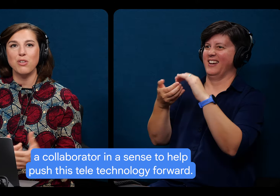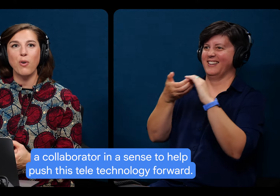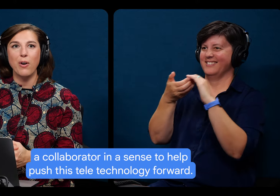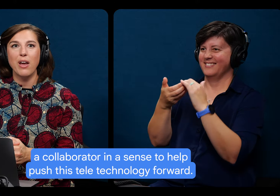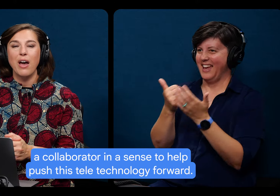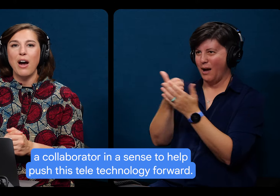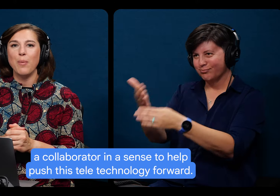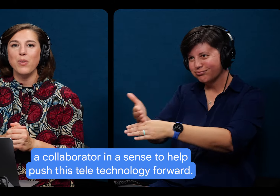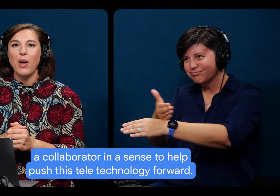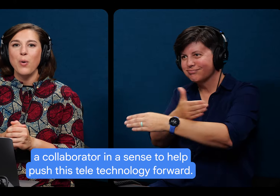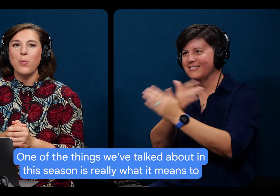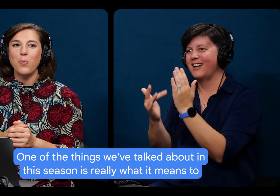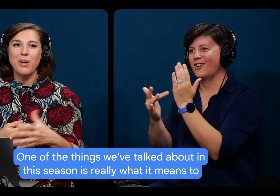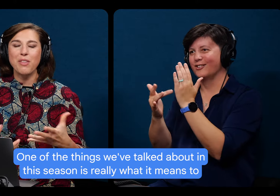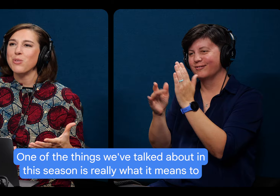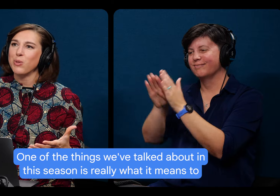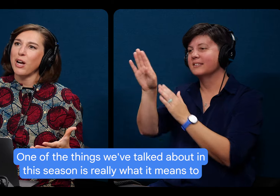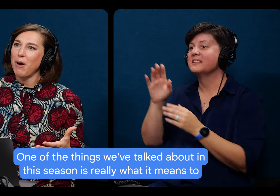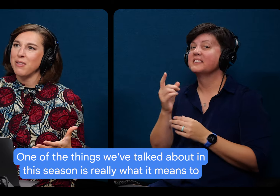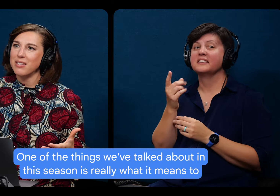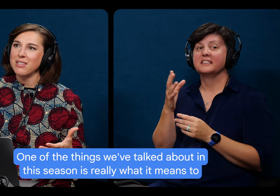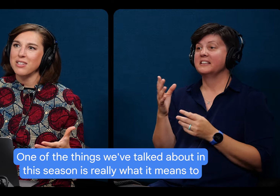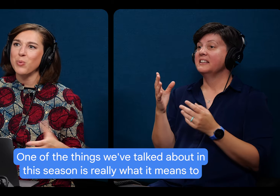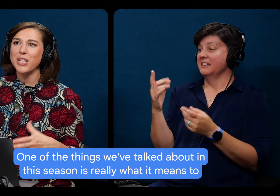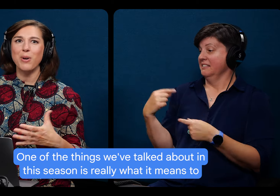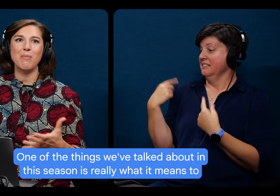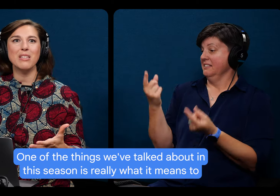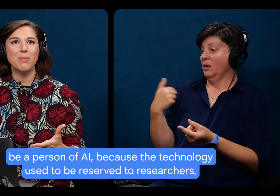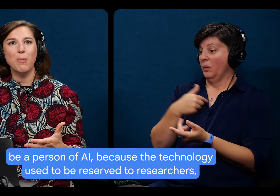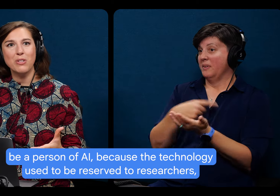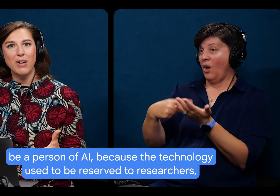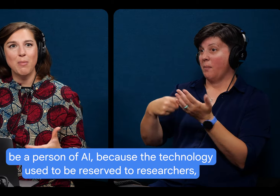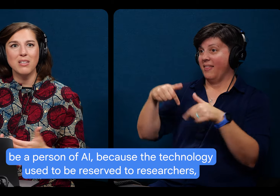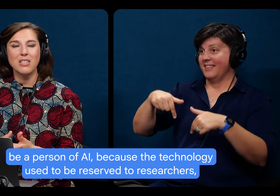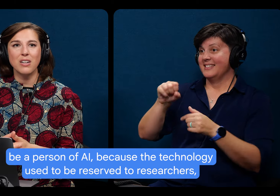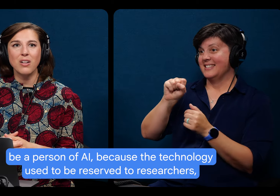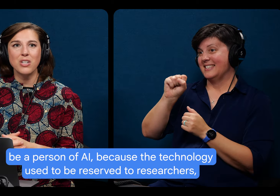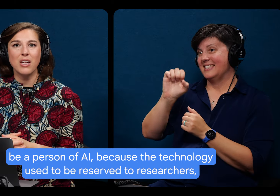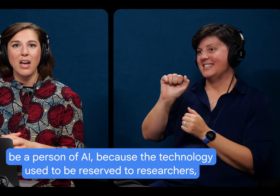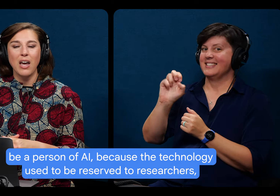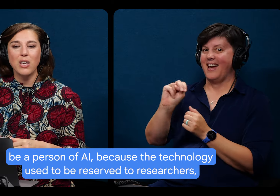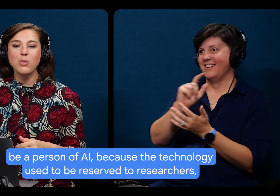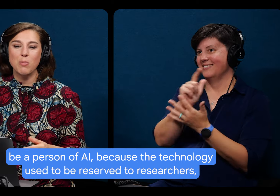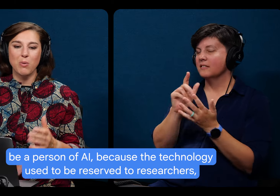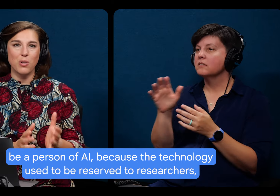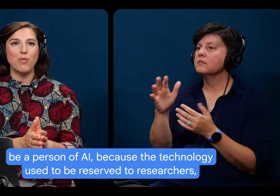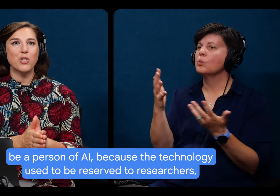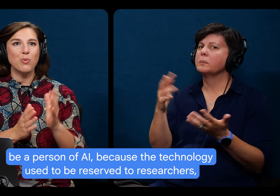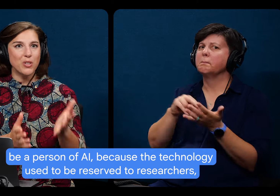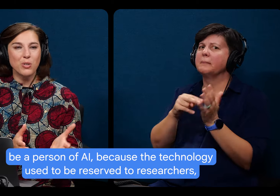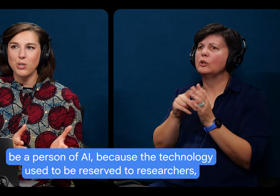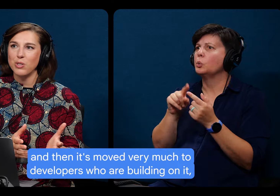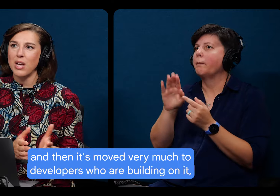forward. Um, one of the things we've talked about in this season is really what it means to be a person of AI because the technology used to be reserved